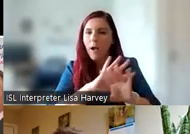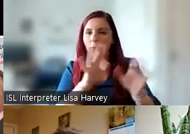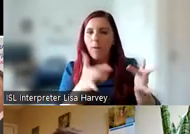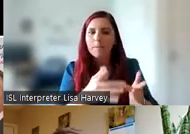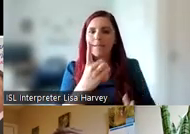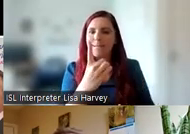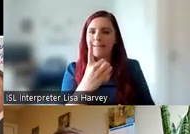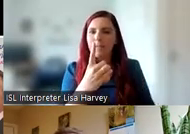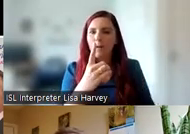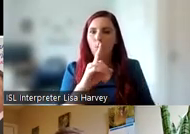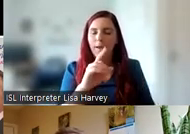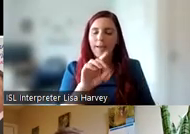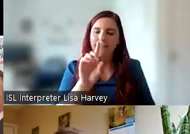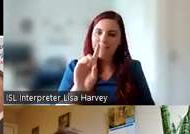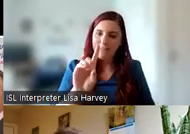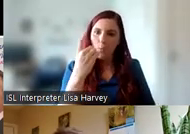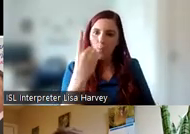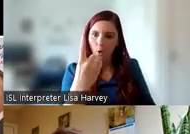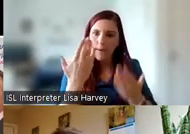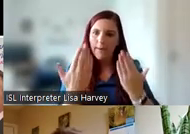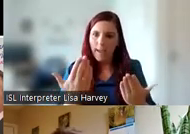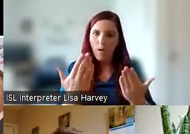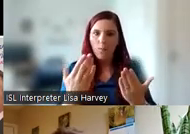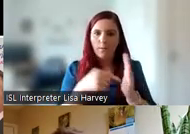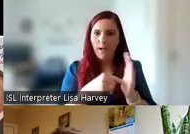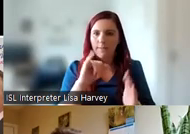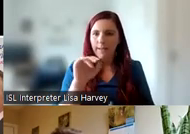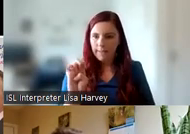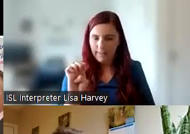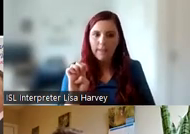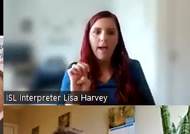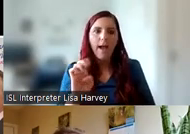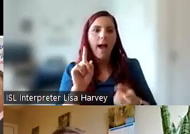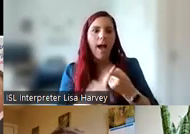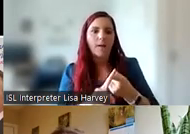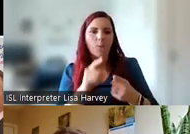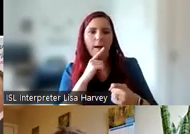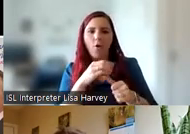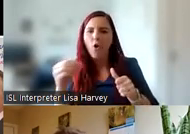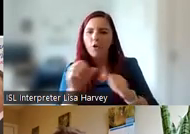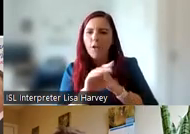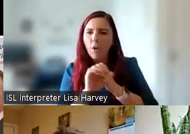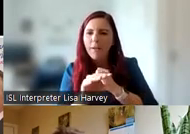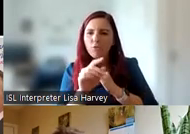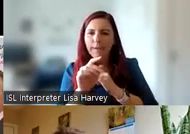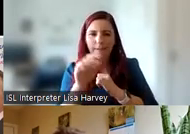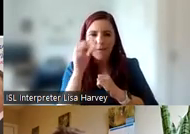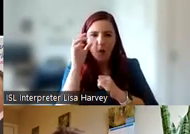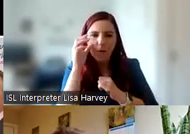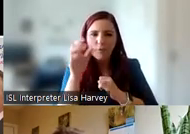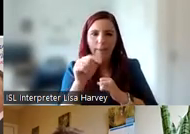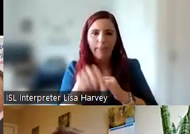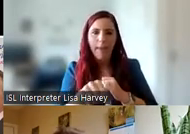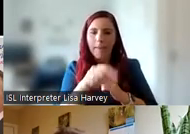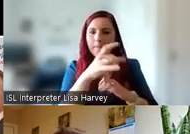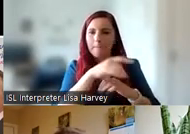.ie. We were also featured in a documentary called The Patient Effect. So if you get a chance to see that at any stage, our work is involved